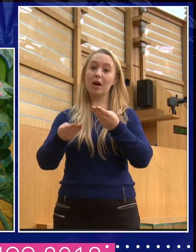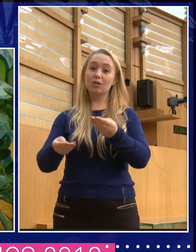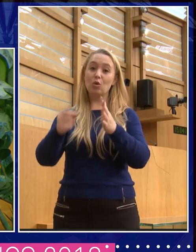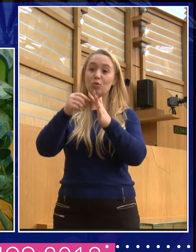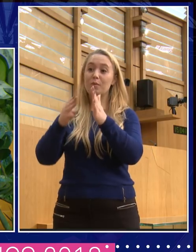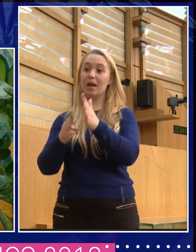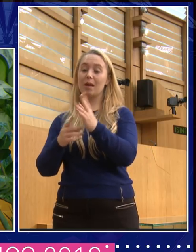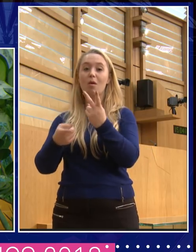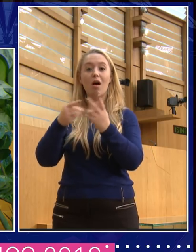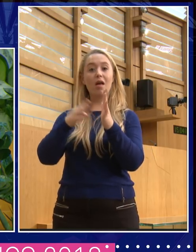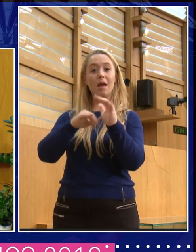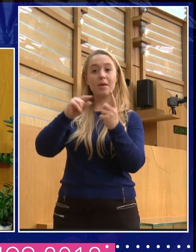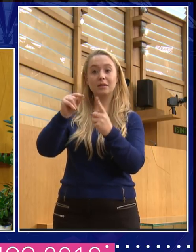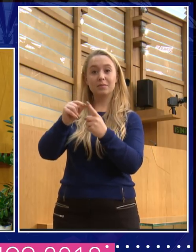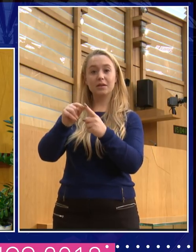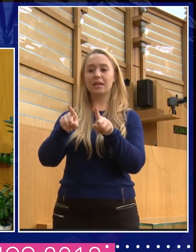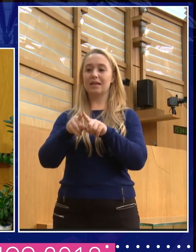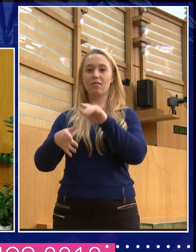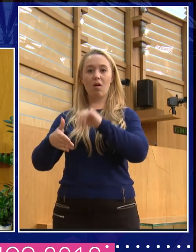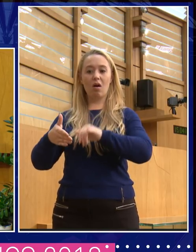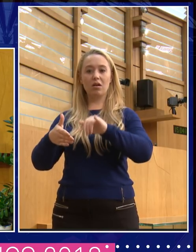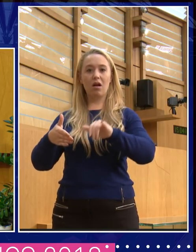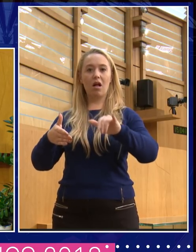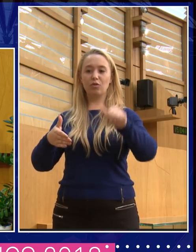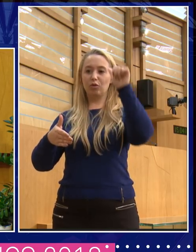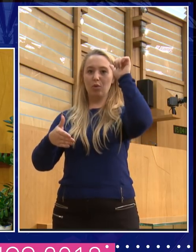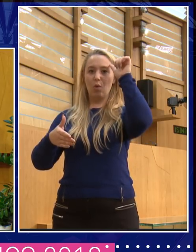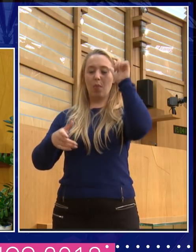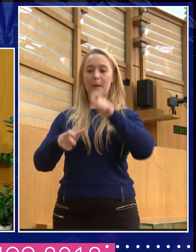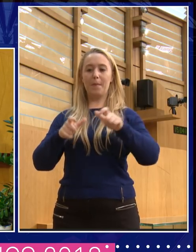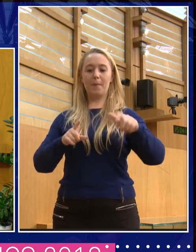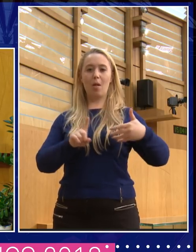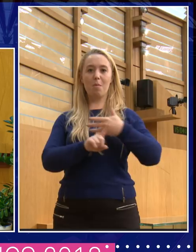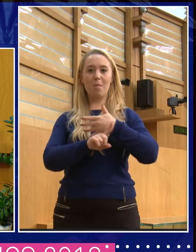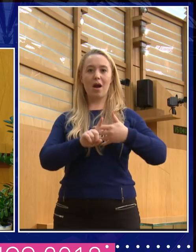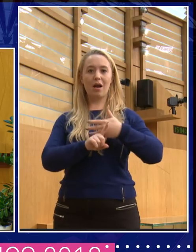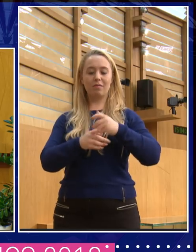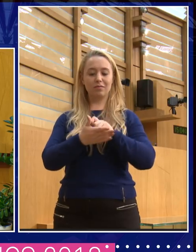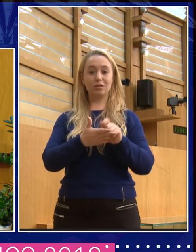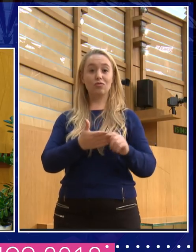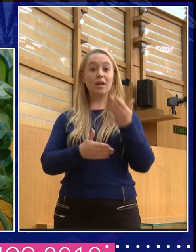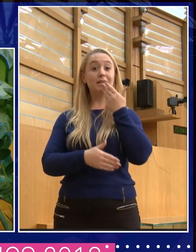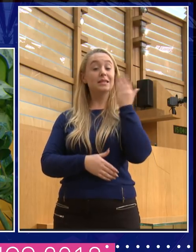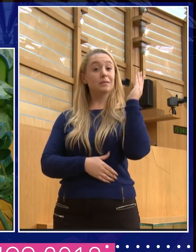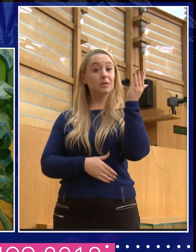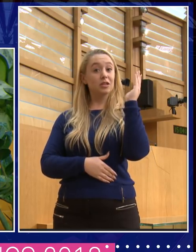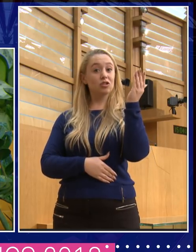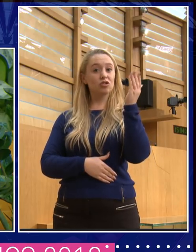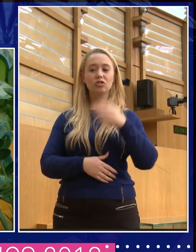kind of front bench spokesperson, you know, in whatever Sunday newspaper. And, you know, in what sense do we think that's by